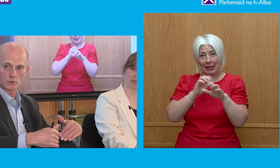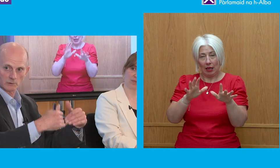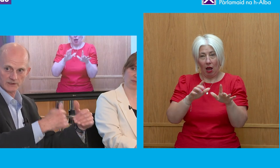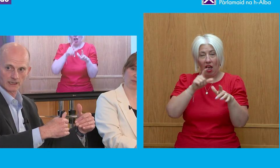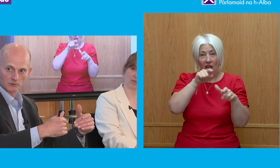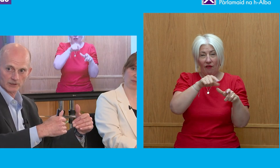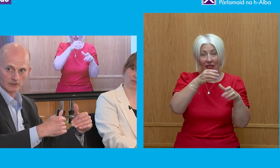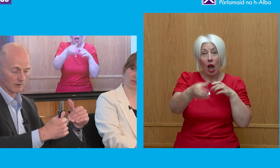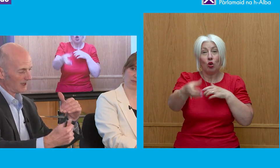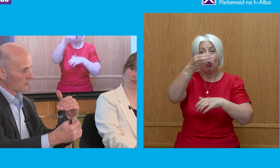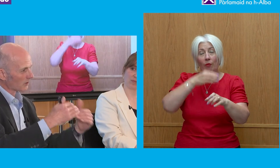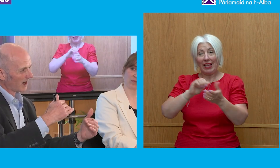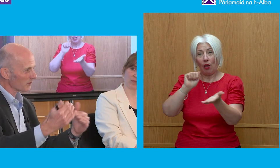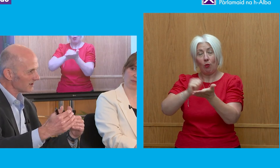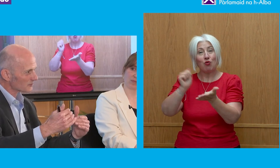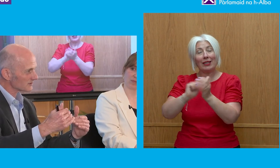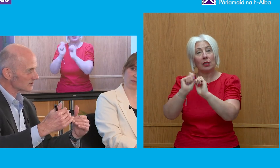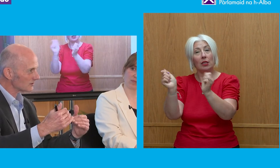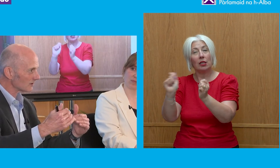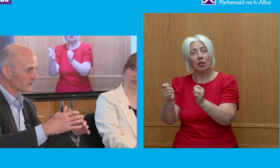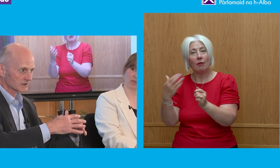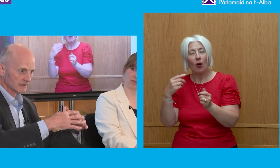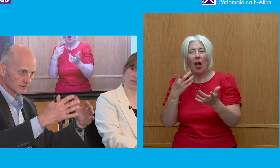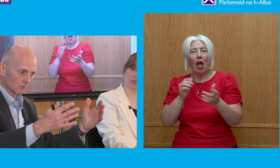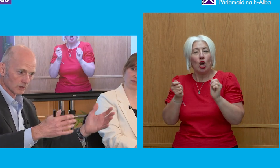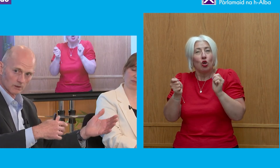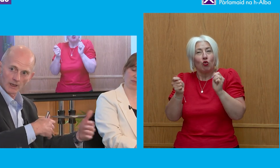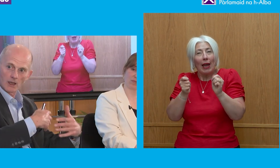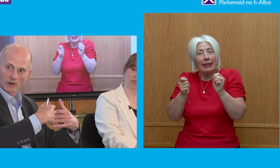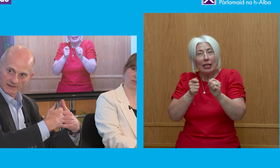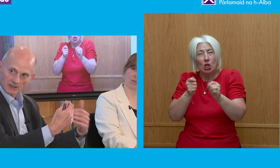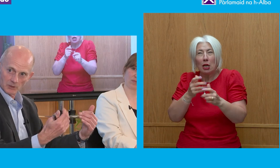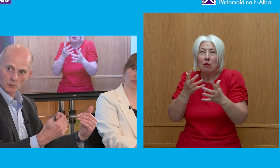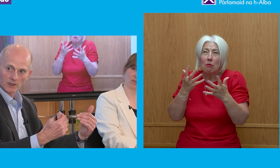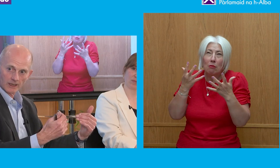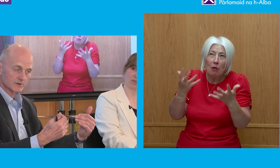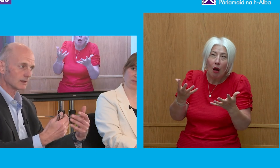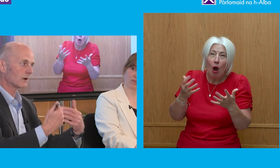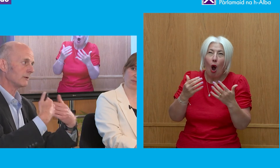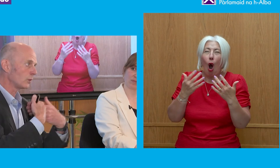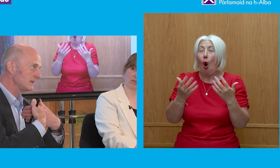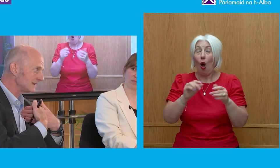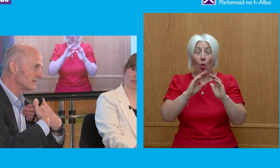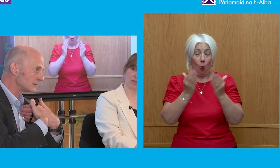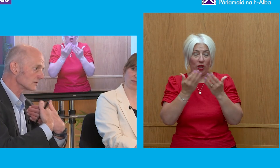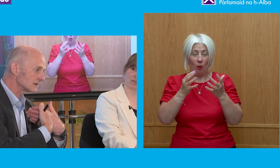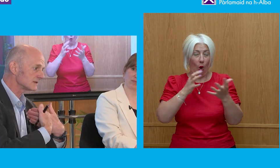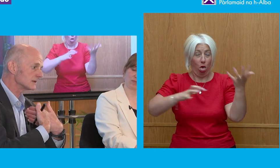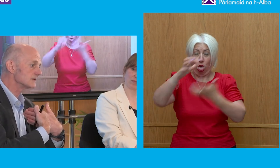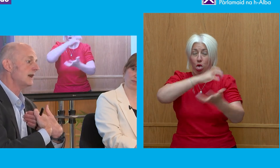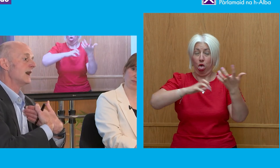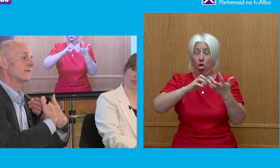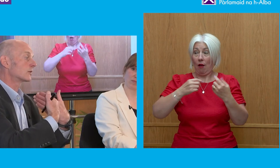media was once able to do. Are we in a transition? Are we just into a world where it is going to be more chaotic, where we as individual